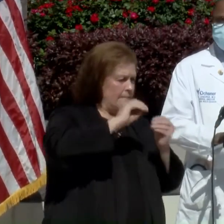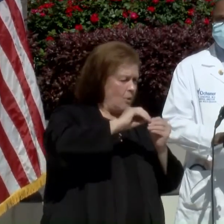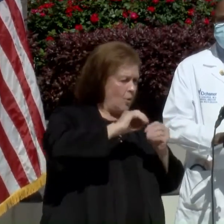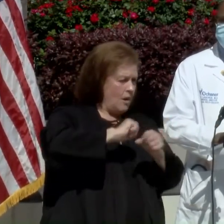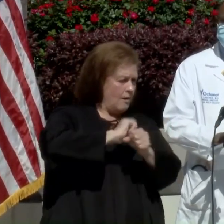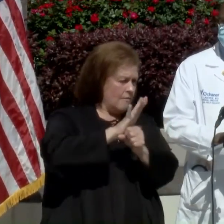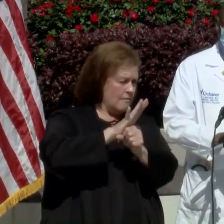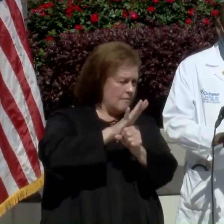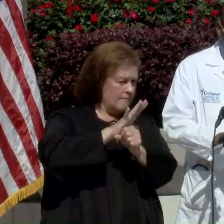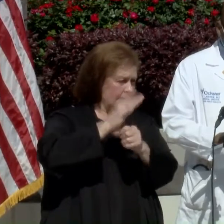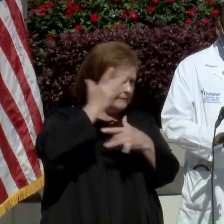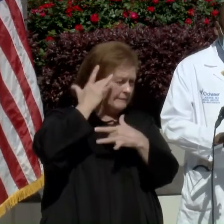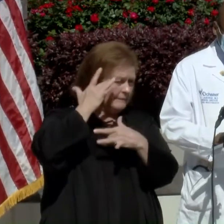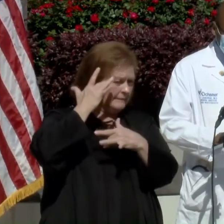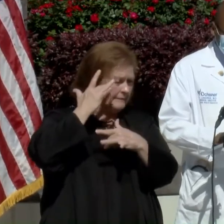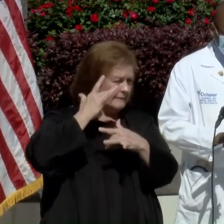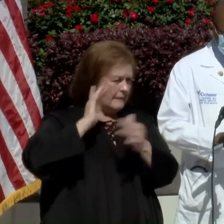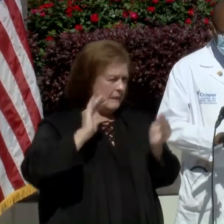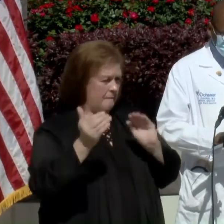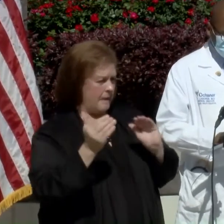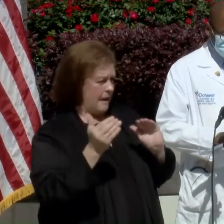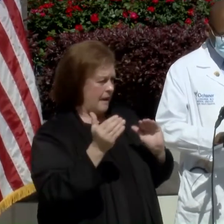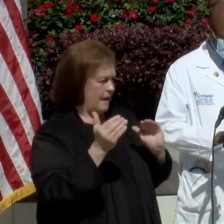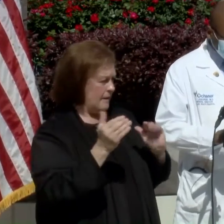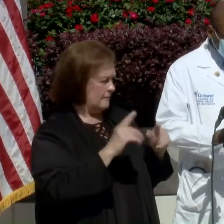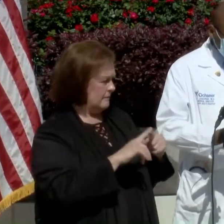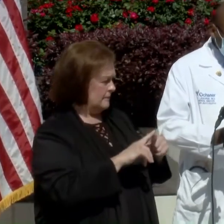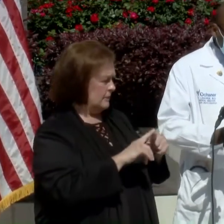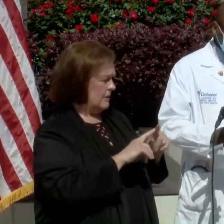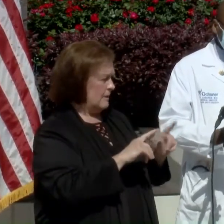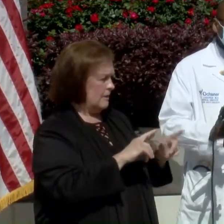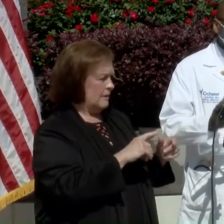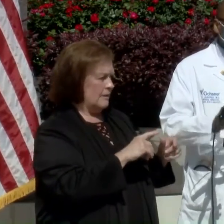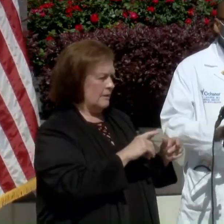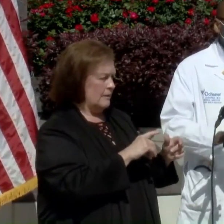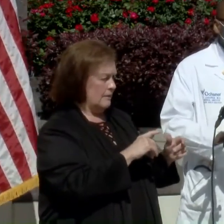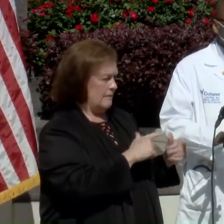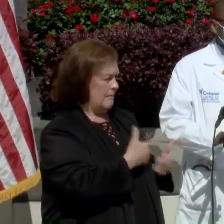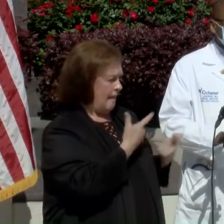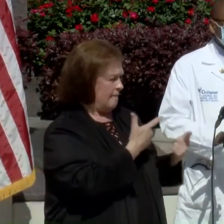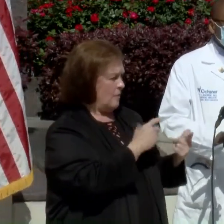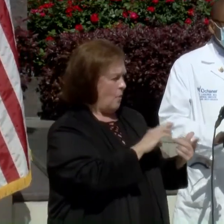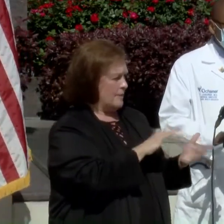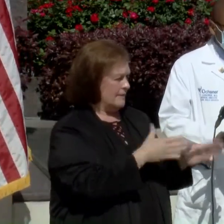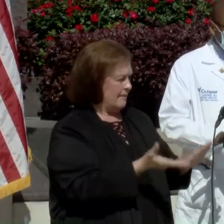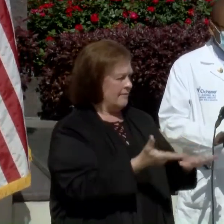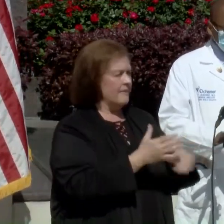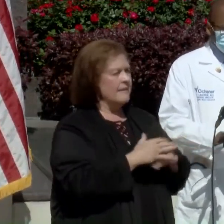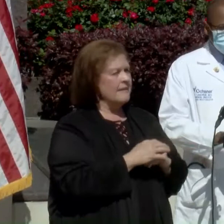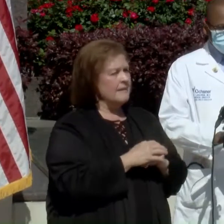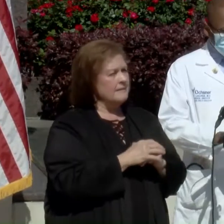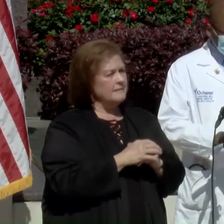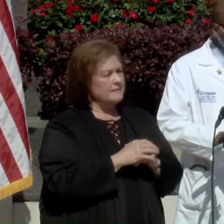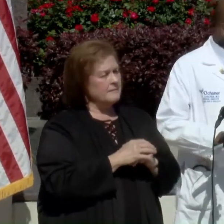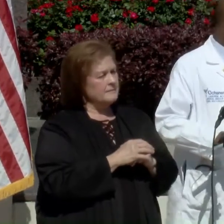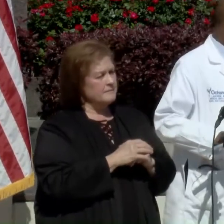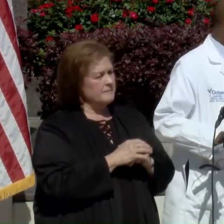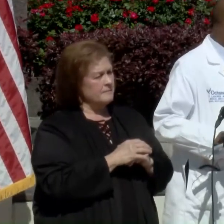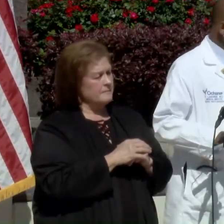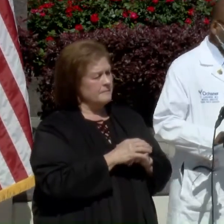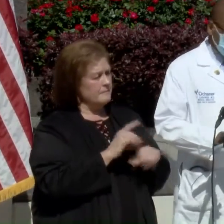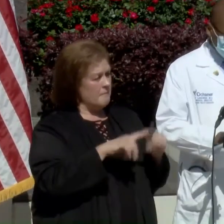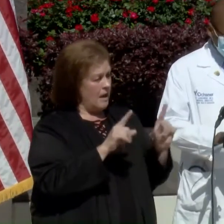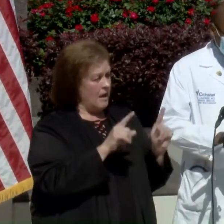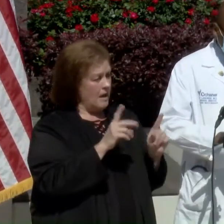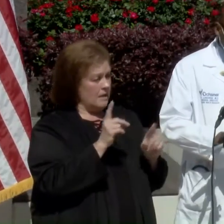of COVID-19 and loss of life. But as Dr. McGee